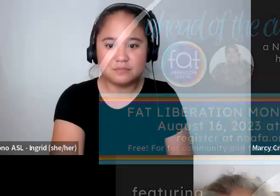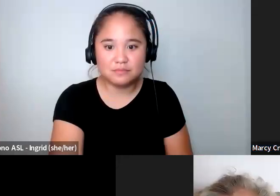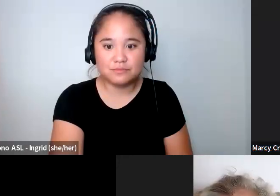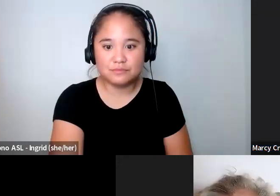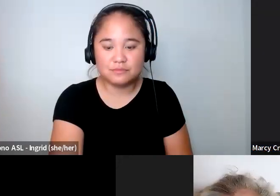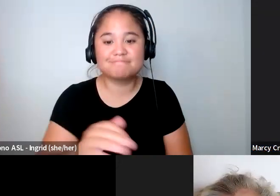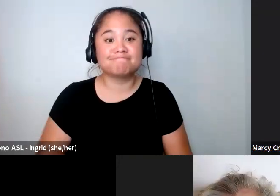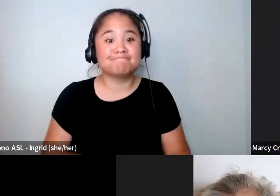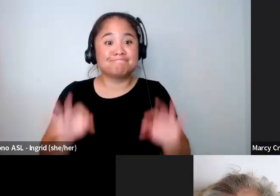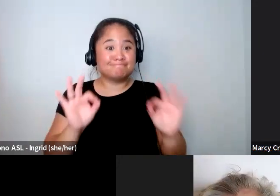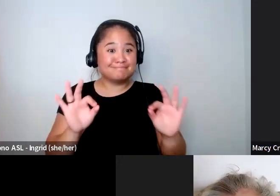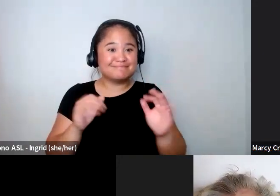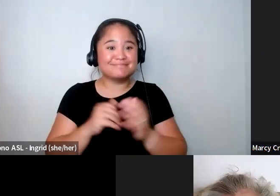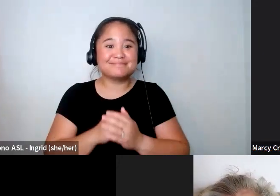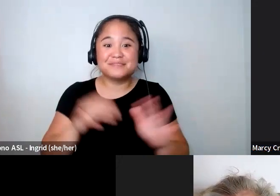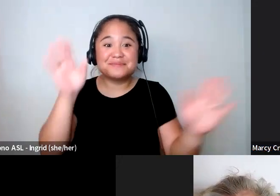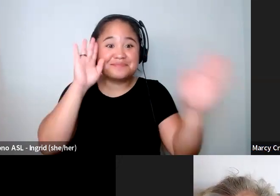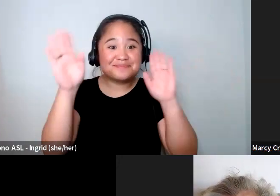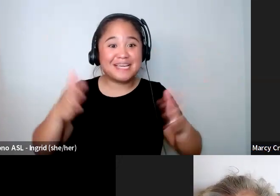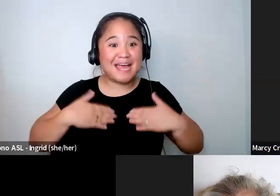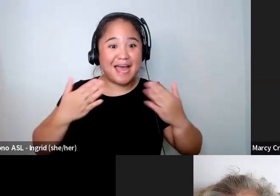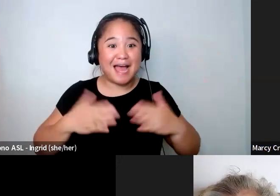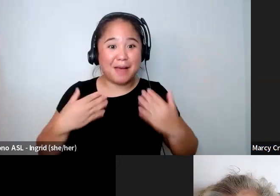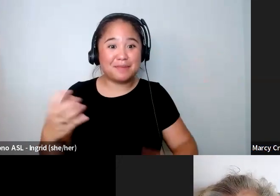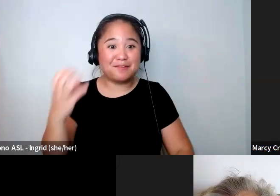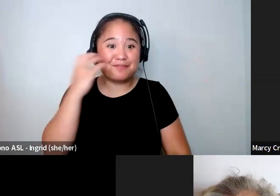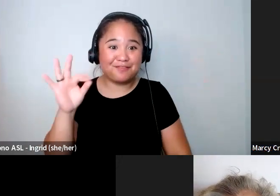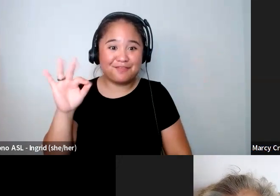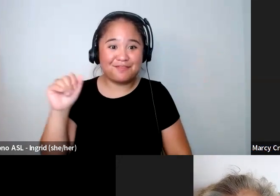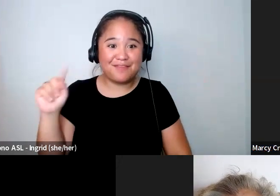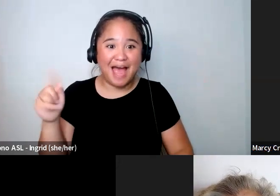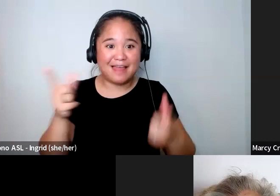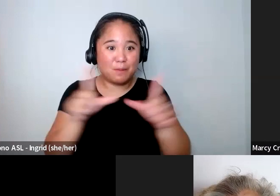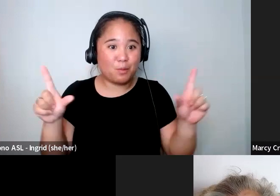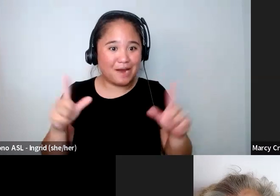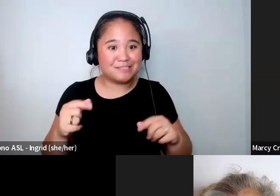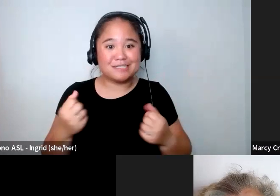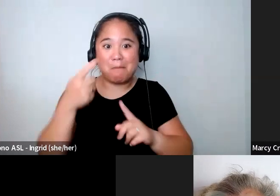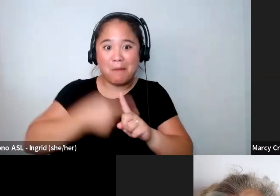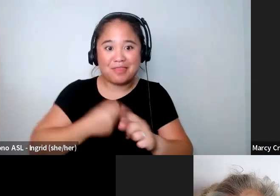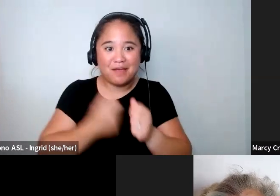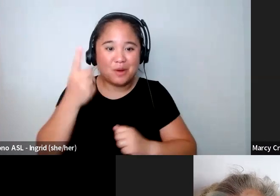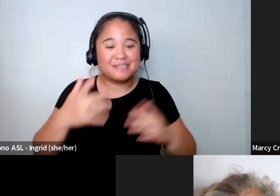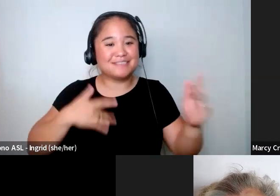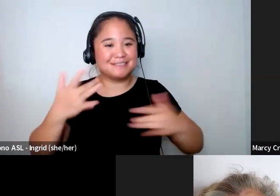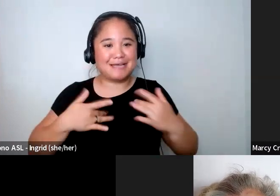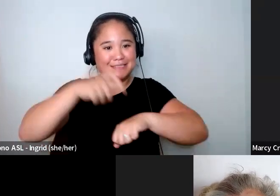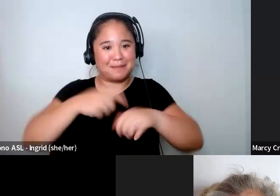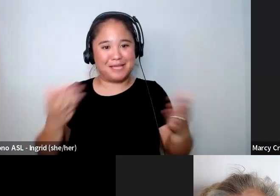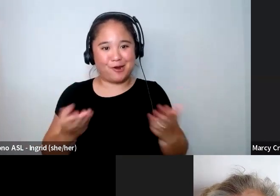all right so happy fat liberation month everyone it's an exciting time here at NAFA